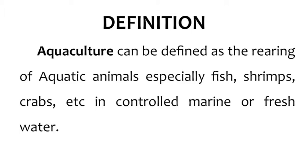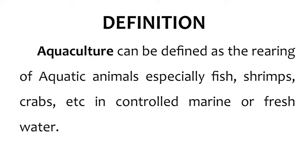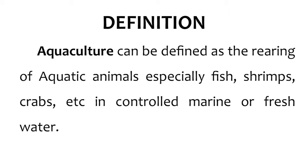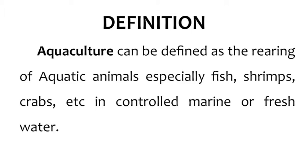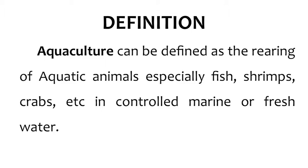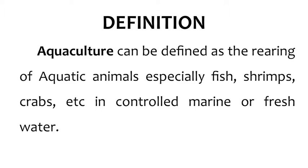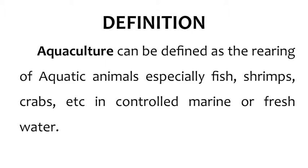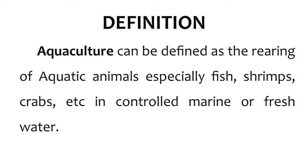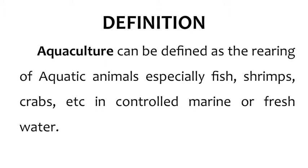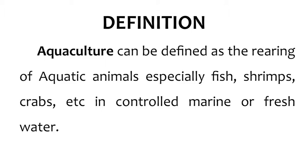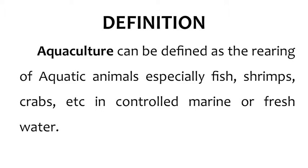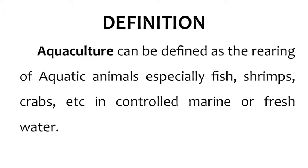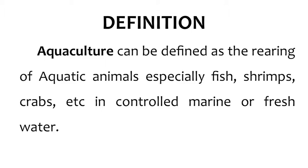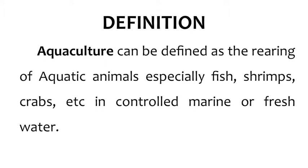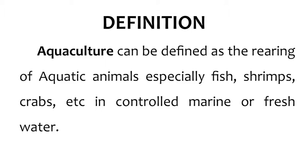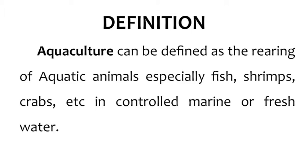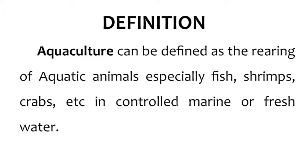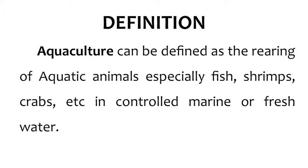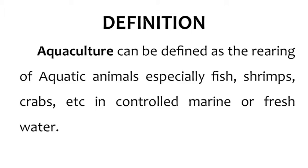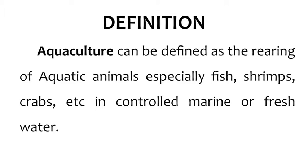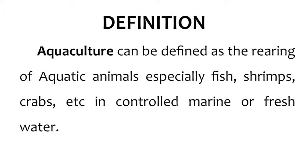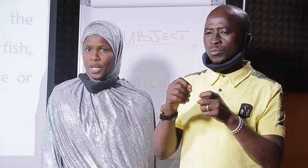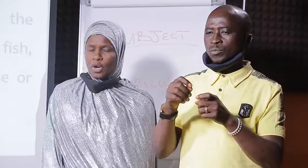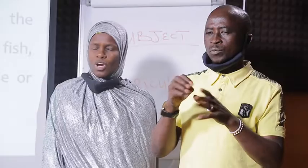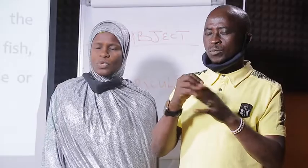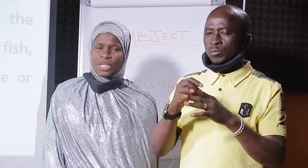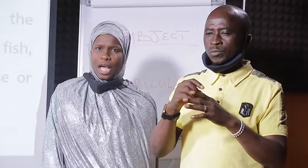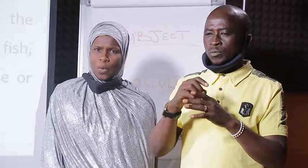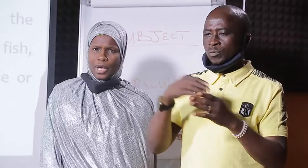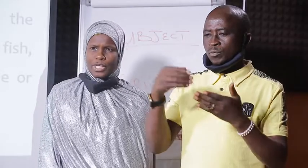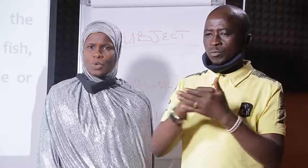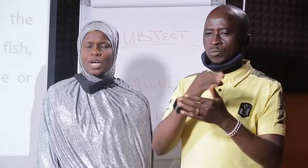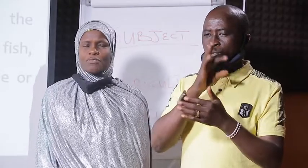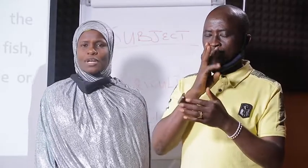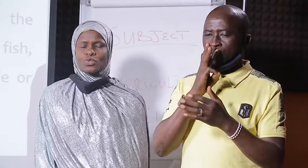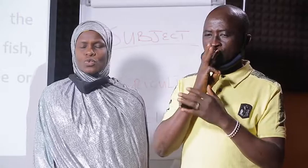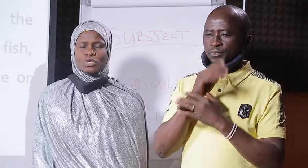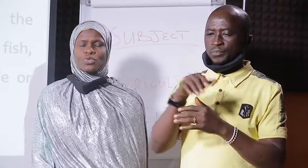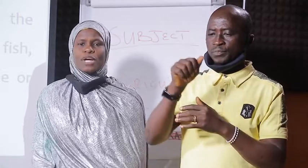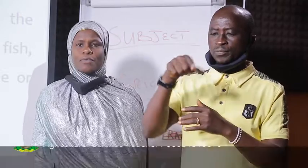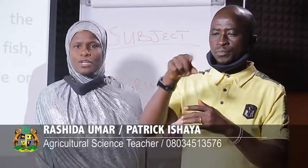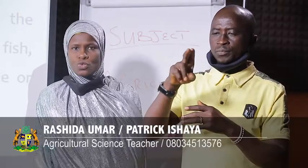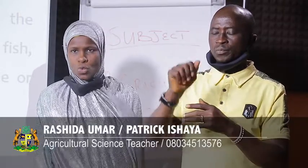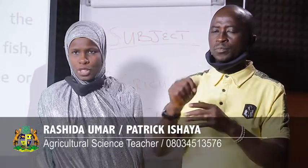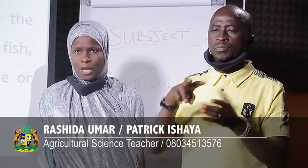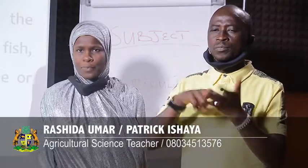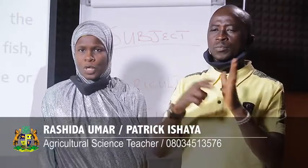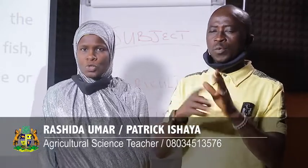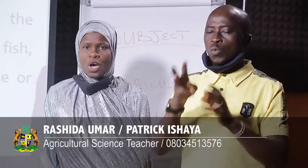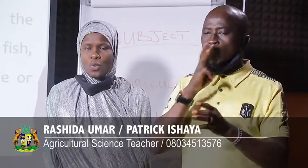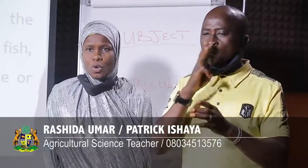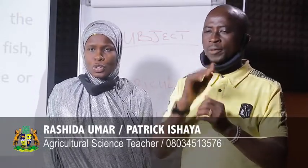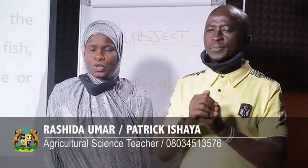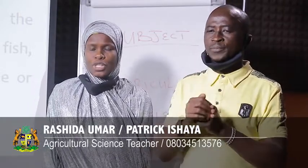in controlled marine or fresh water. When we say aqua here, we are referring to what? We are referring to water.